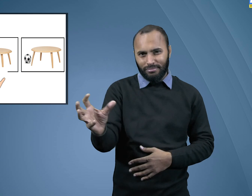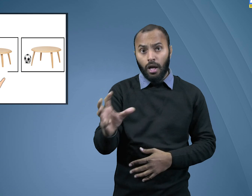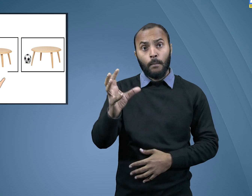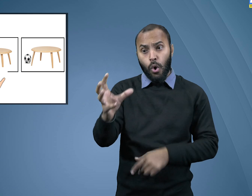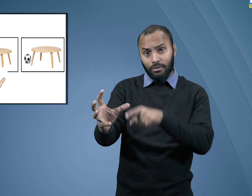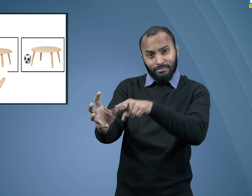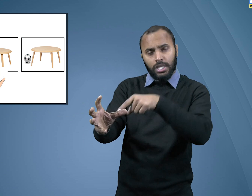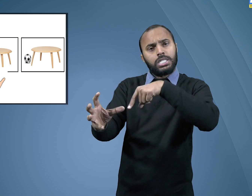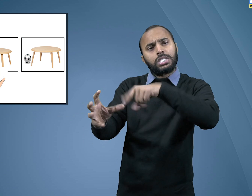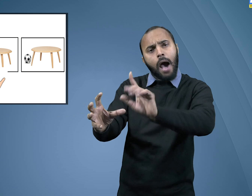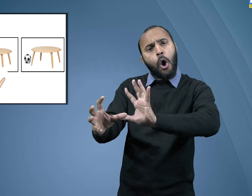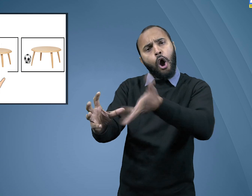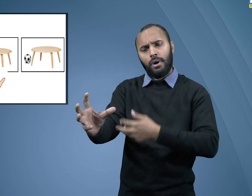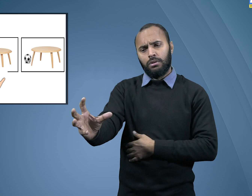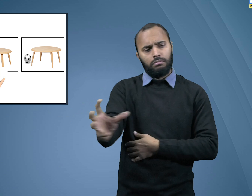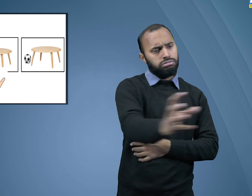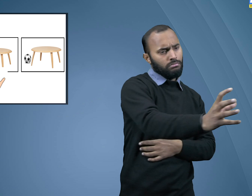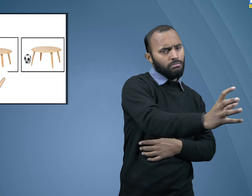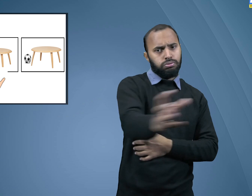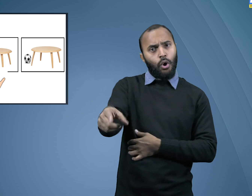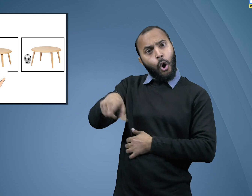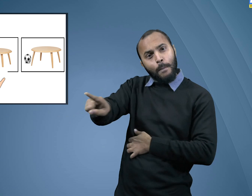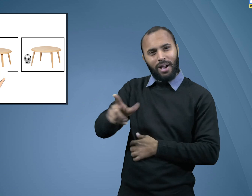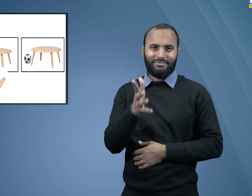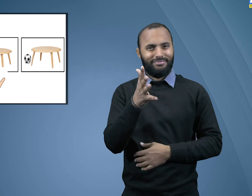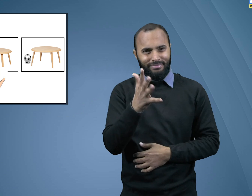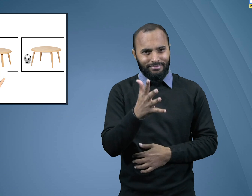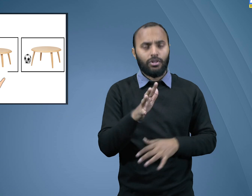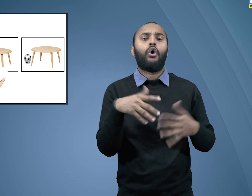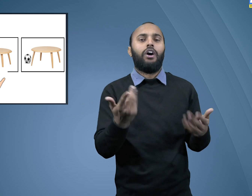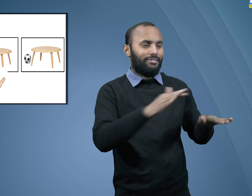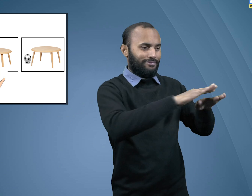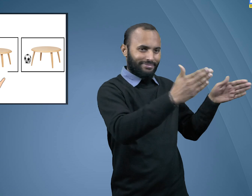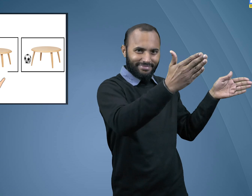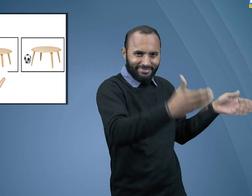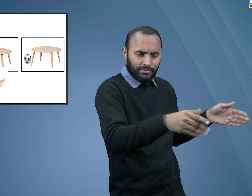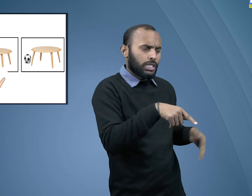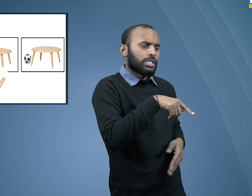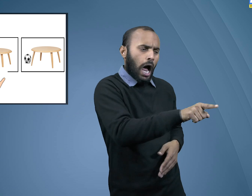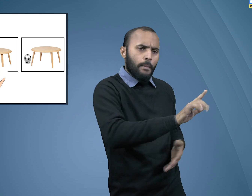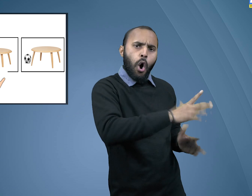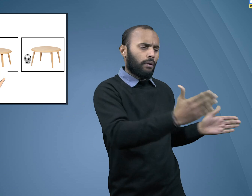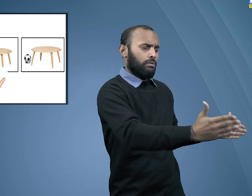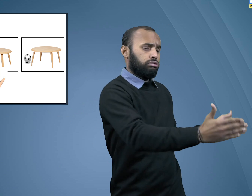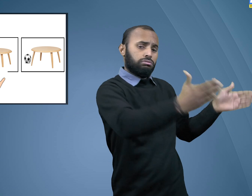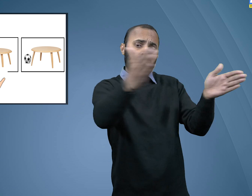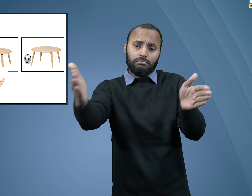But how will the objects have movement? But instance, a ball placed below the table. Can the ball move automatically